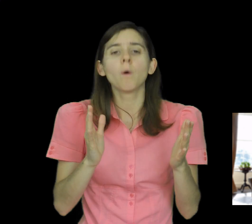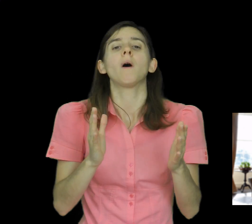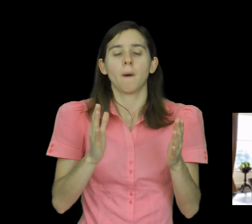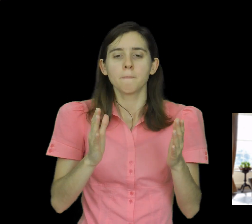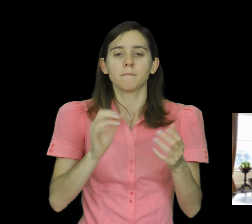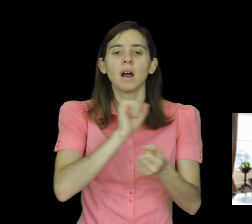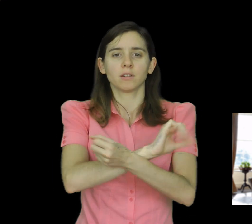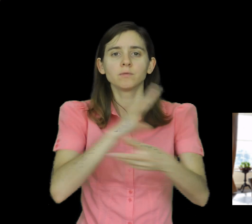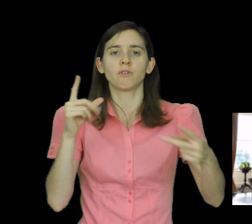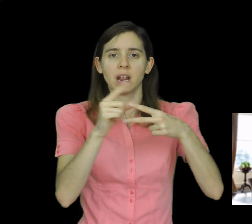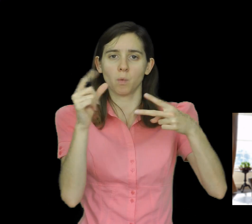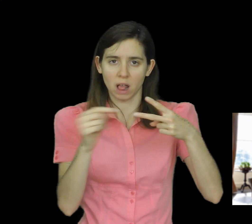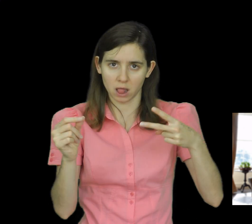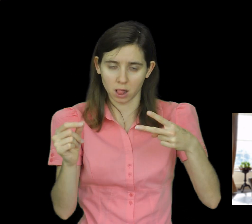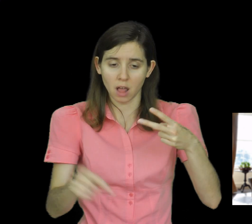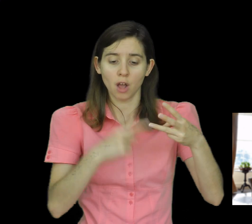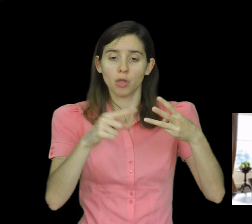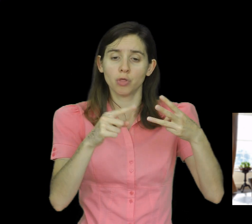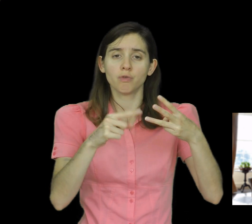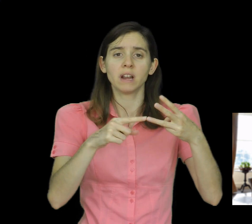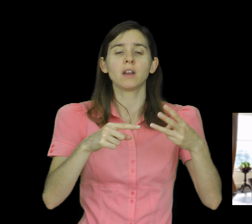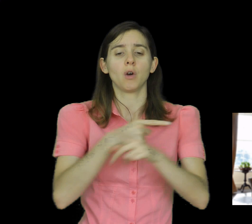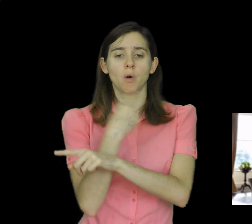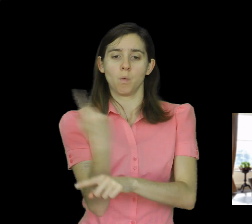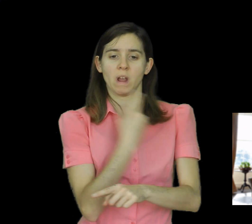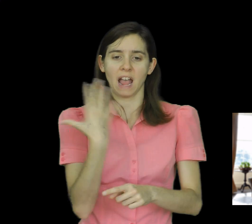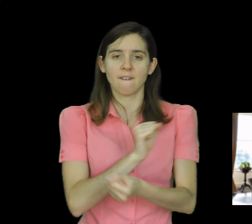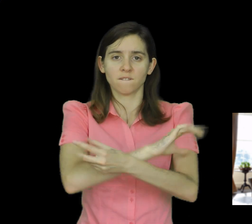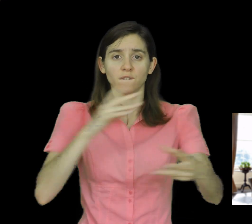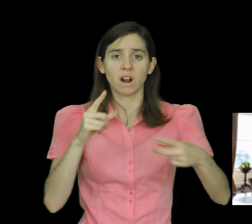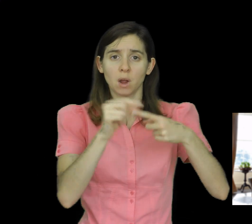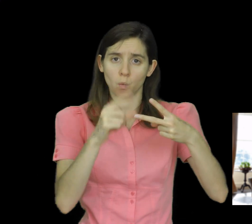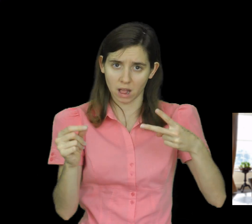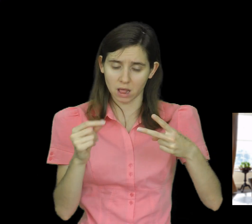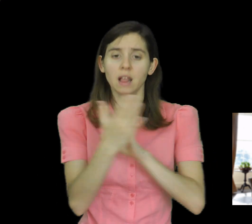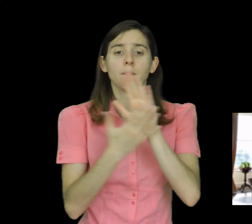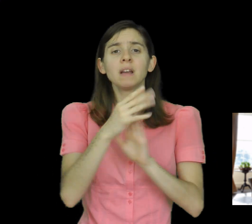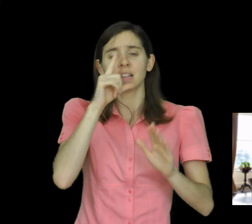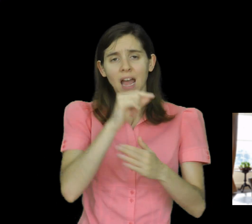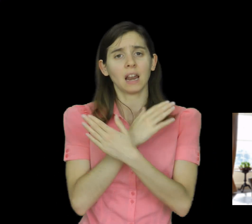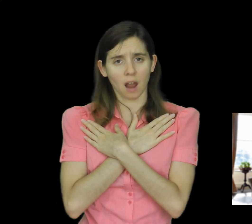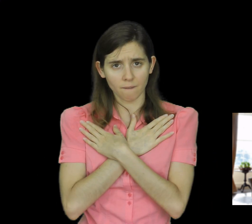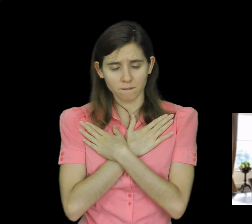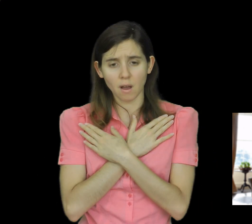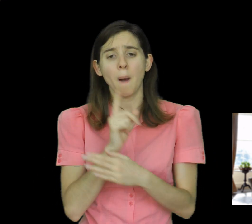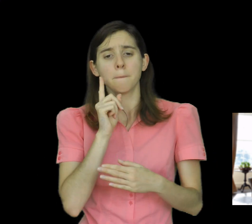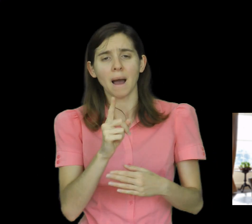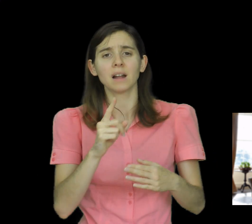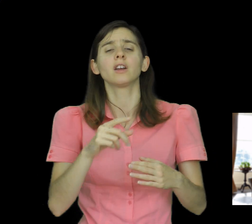3. Having been made with free will, and therefore with the capacity to love, mankind has sinned and fallen